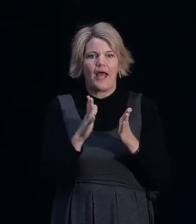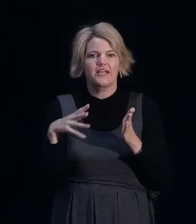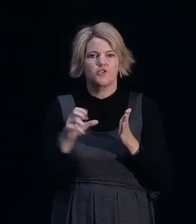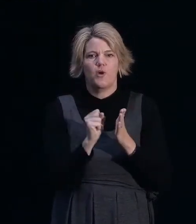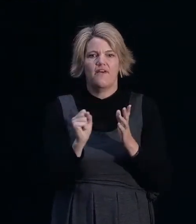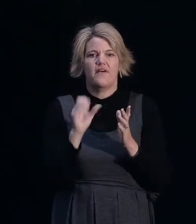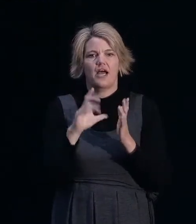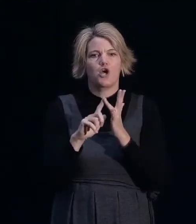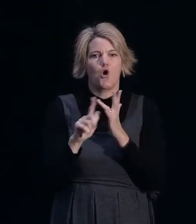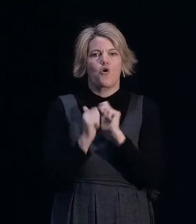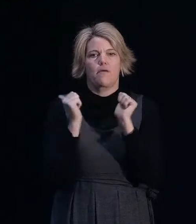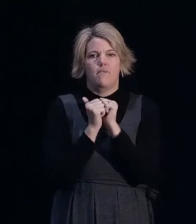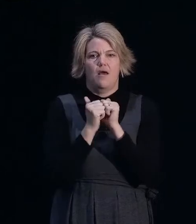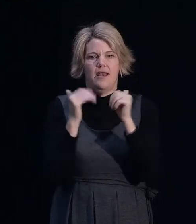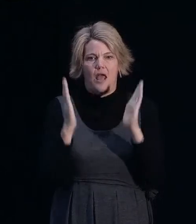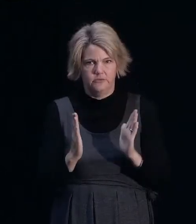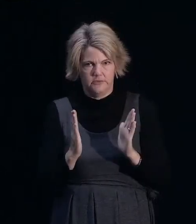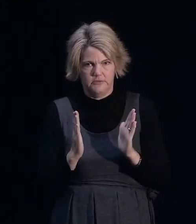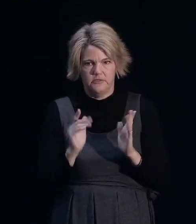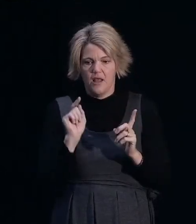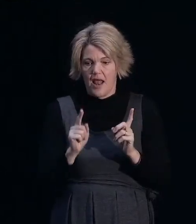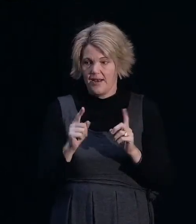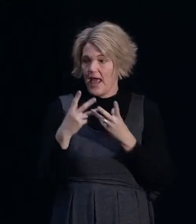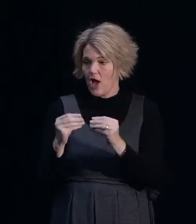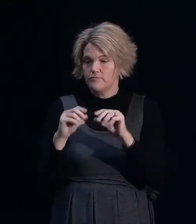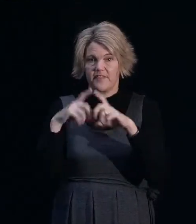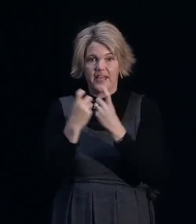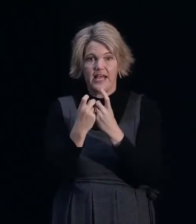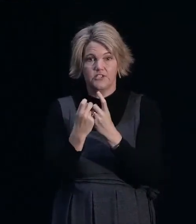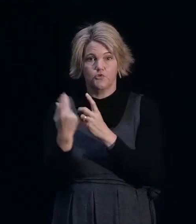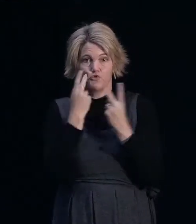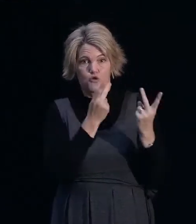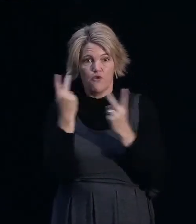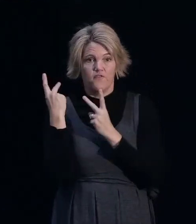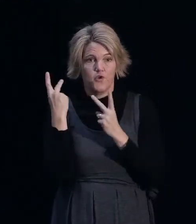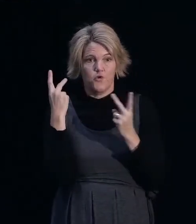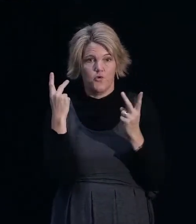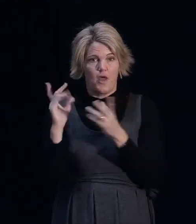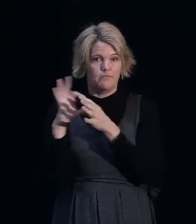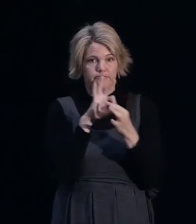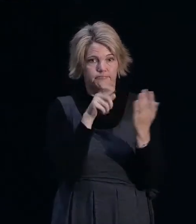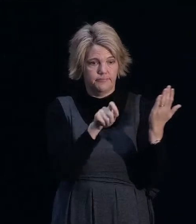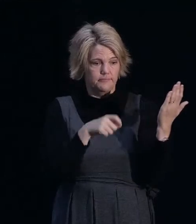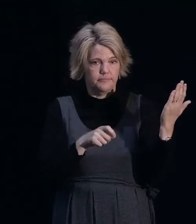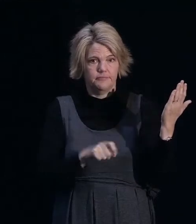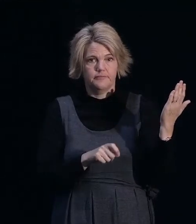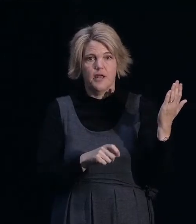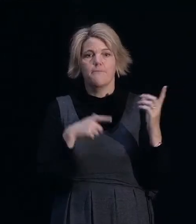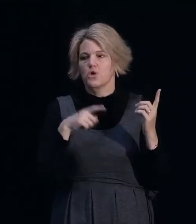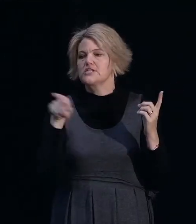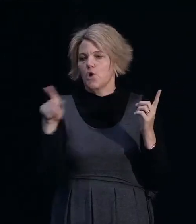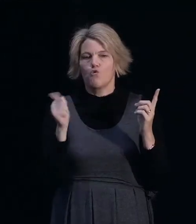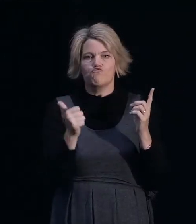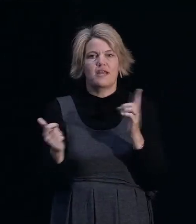in design. It helps the council to review and sign off the building consent because they can have confidence that it complies with the building code.